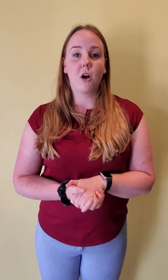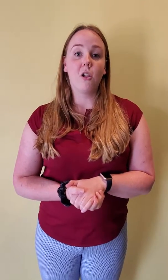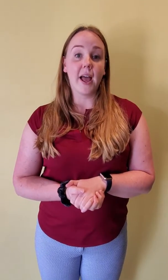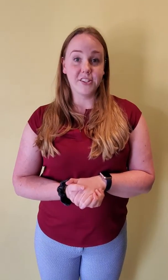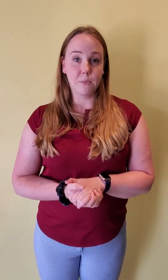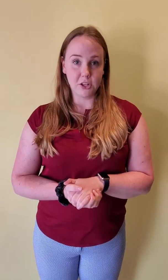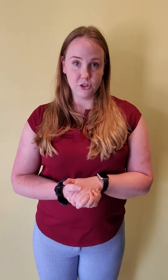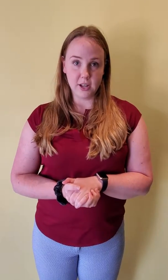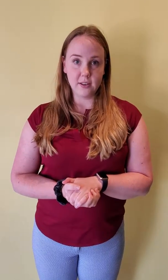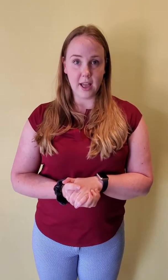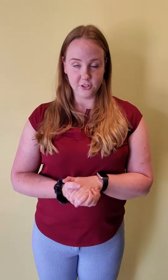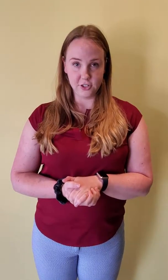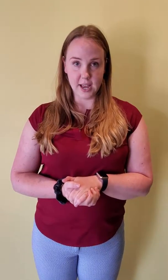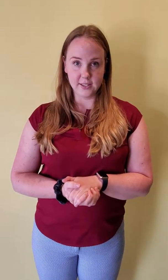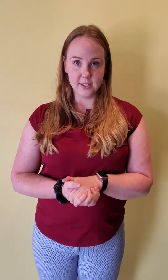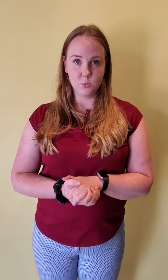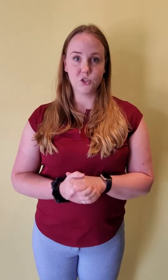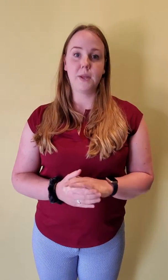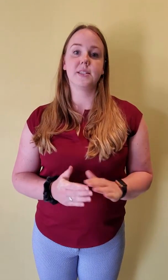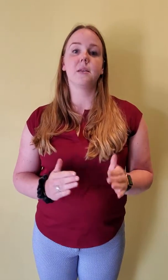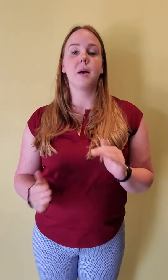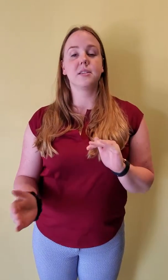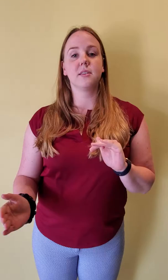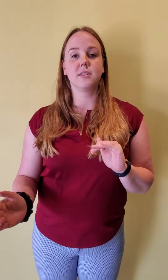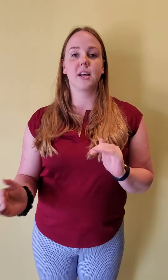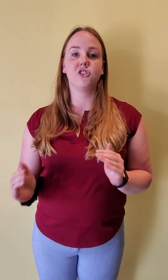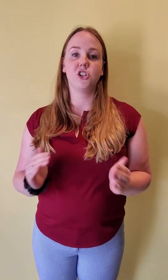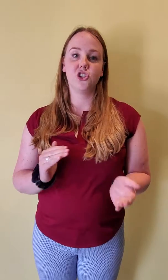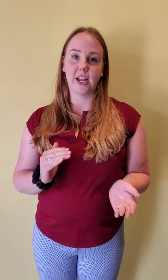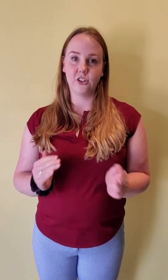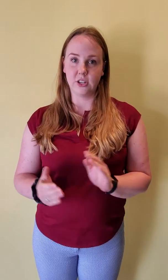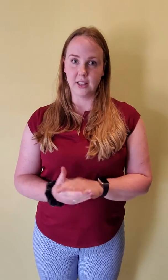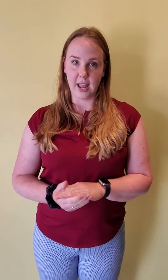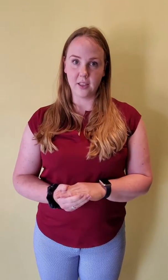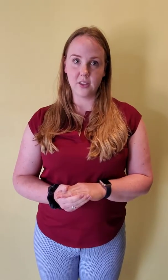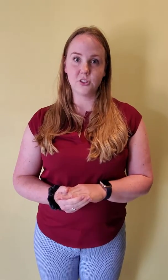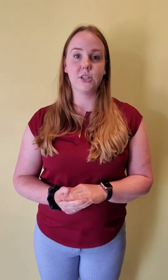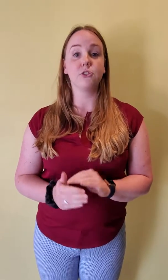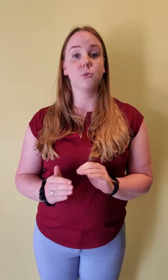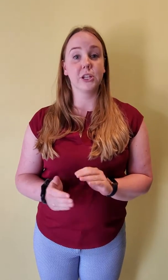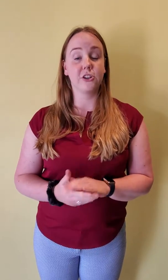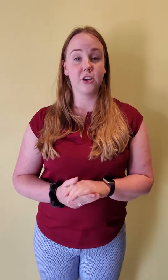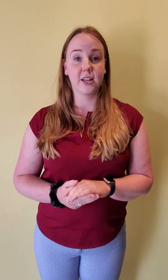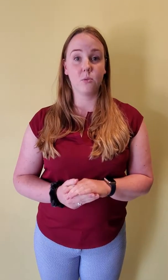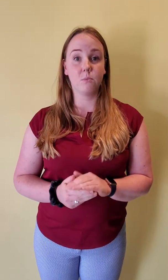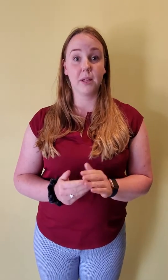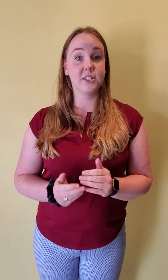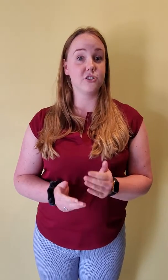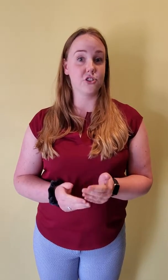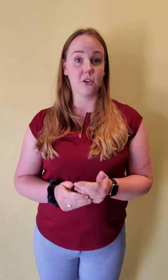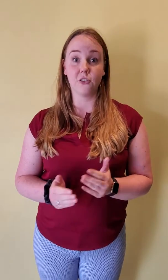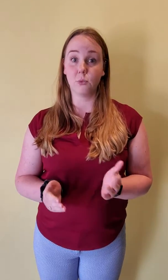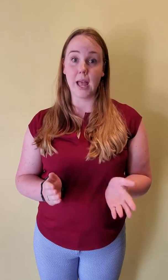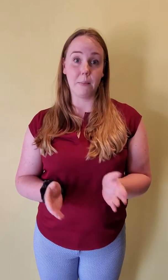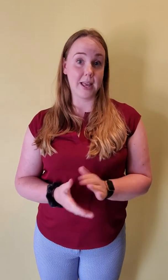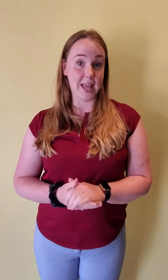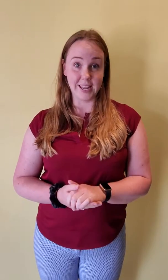call isometric exercises which means the muscle doesn't actually change in length. So these are really good place to start for rehabbing any